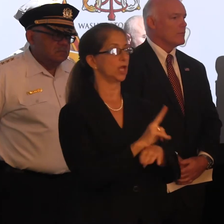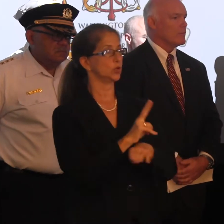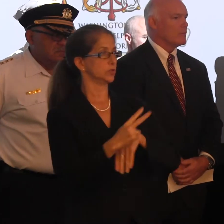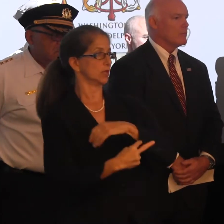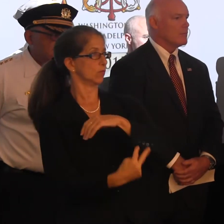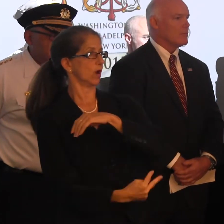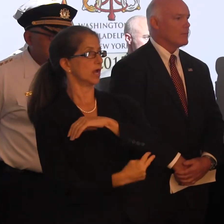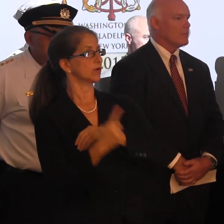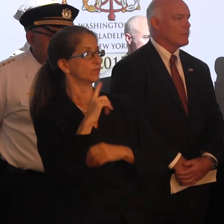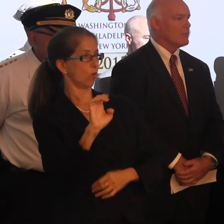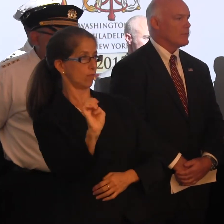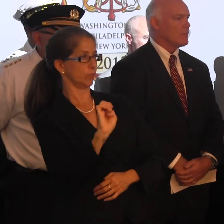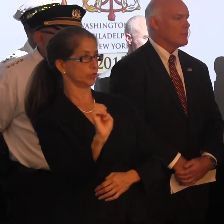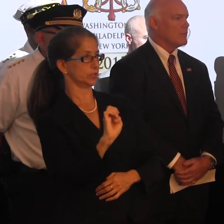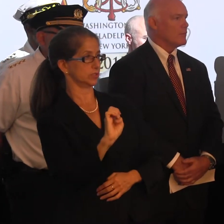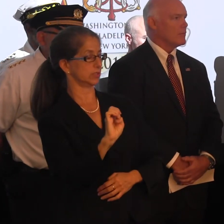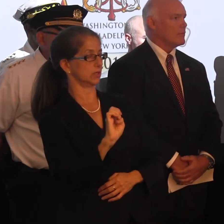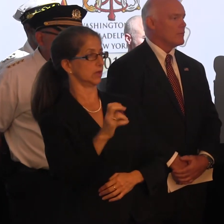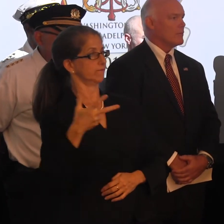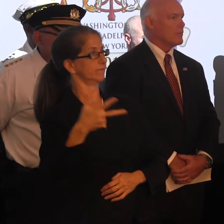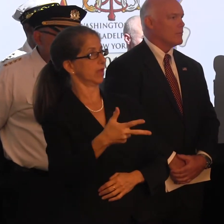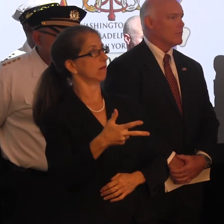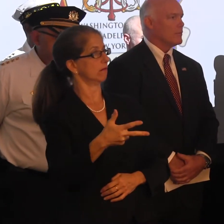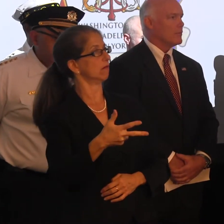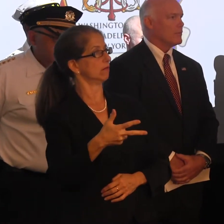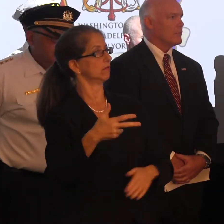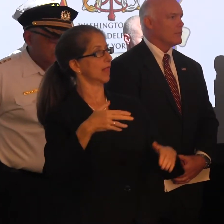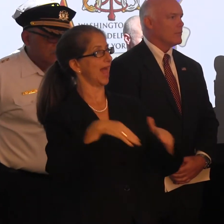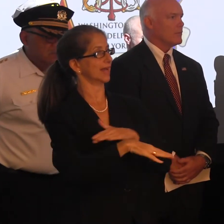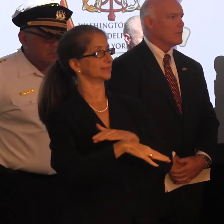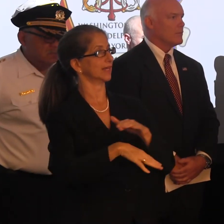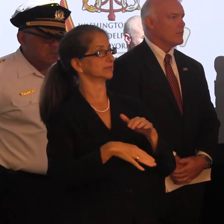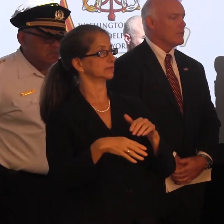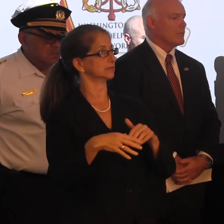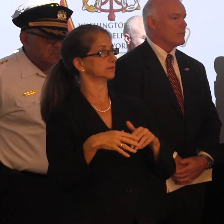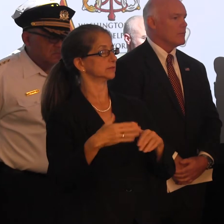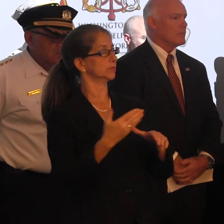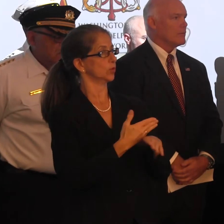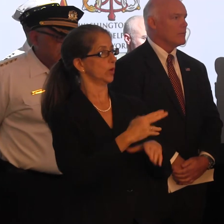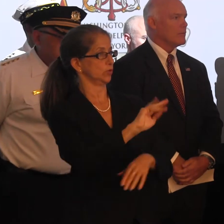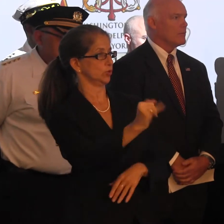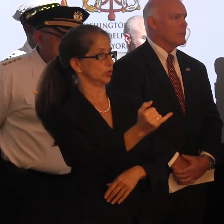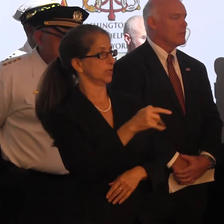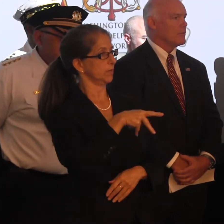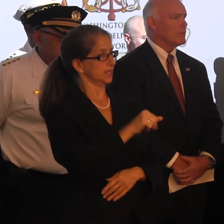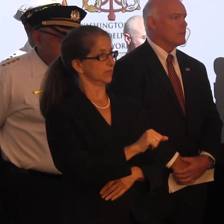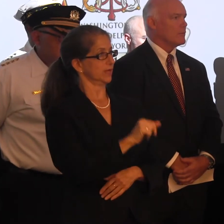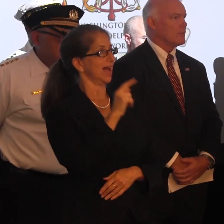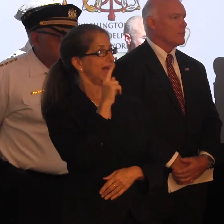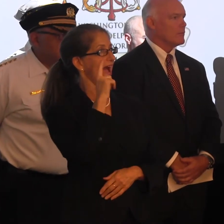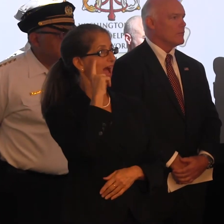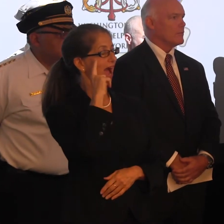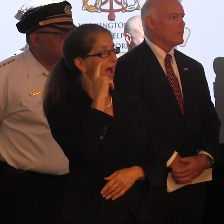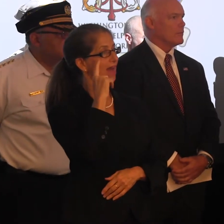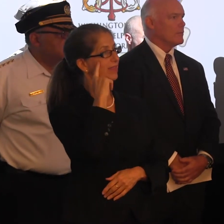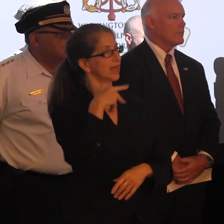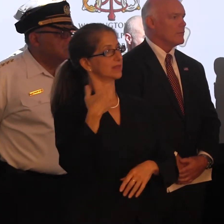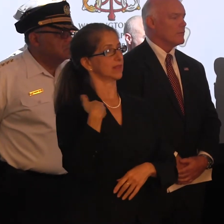for emergency vehicle access and movement back and forth. And, again, as I mentioned, I think, at the press conference on Wednesday,